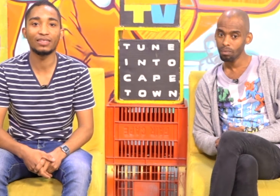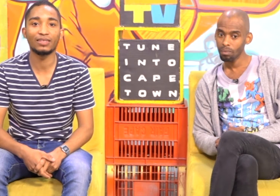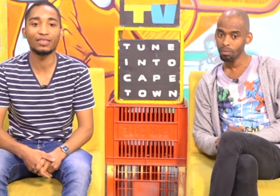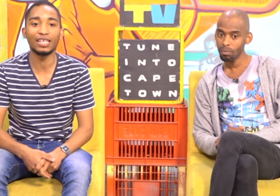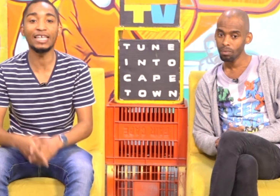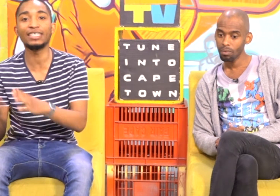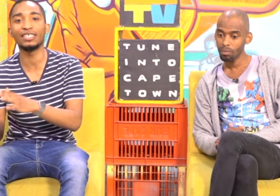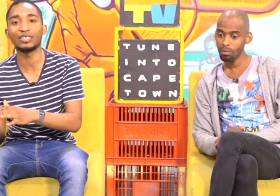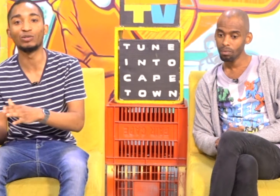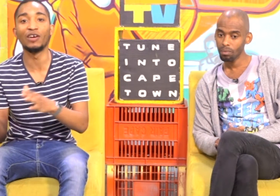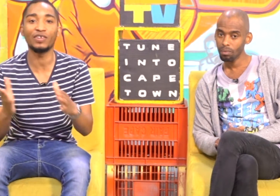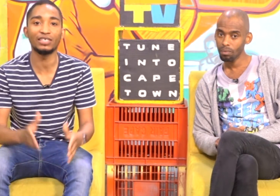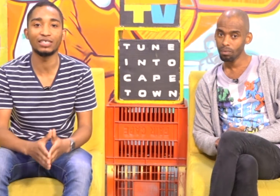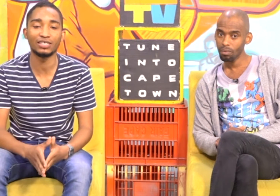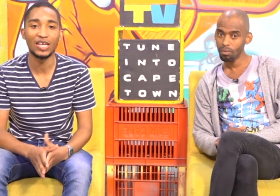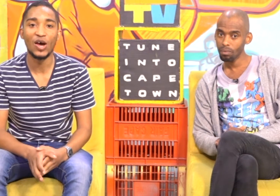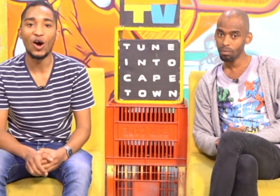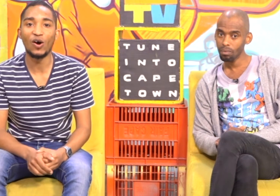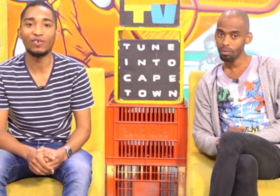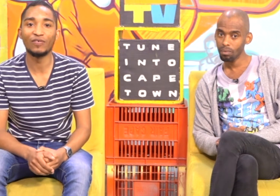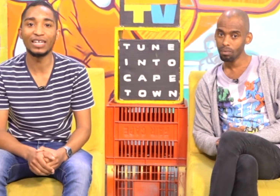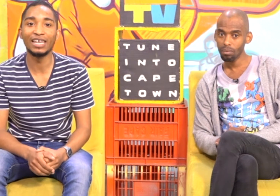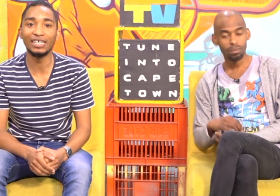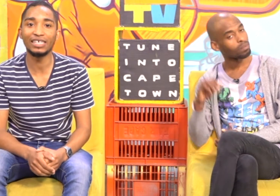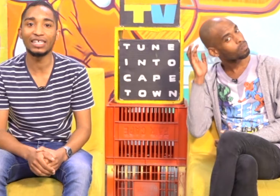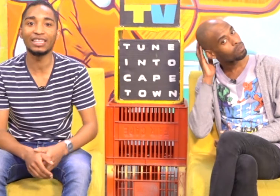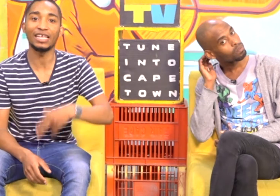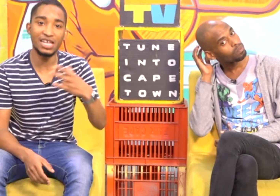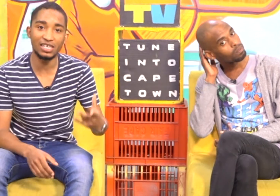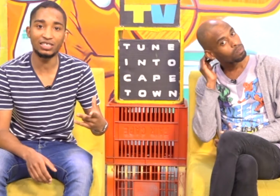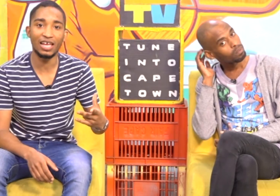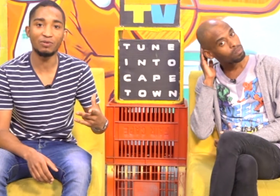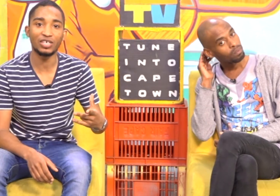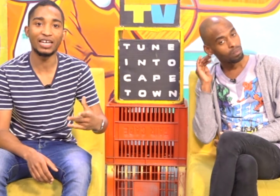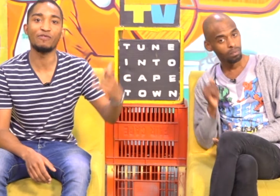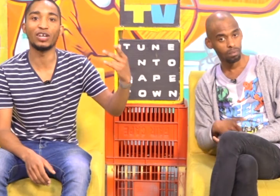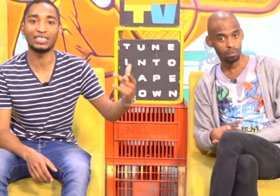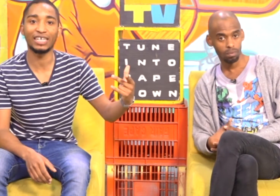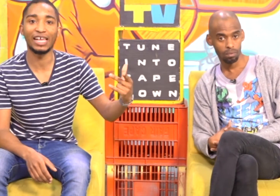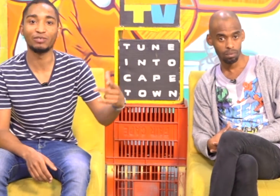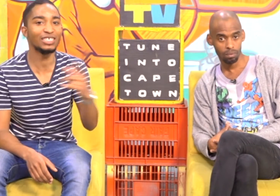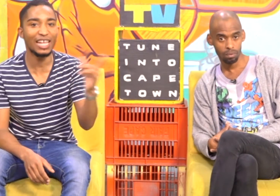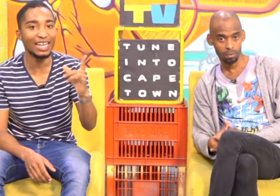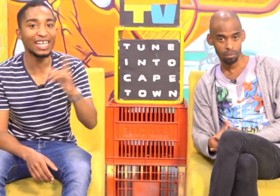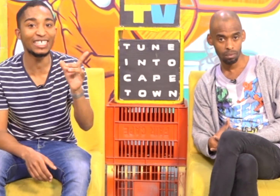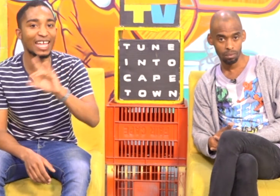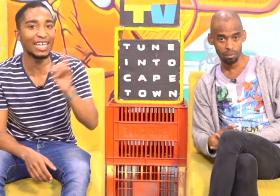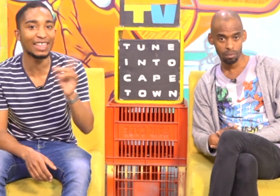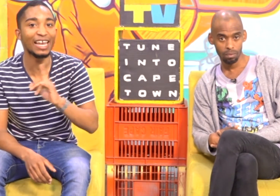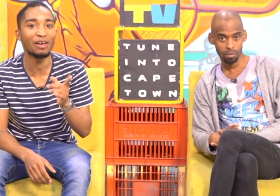The easiness Or difficultness Of then learning Then the English language And if not a second language Is there Is there any other languages